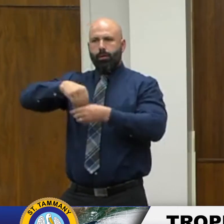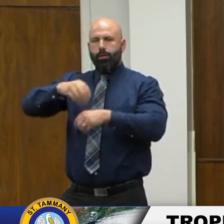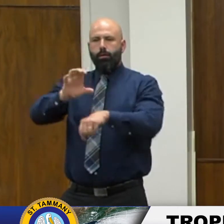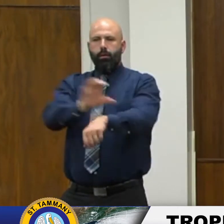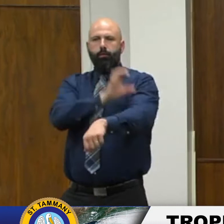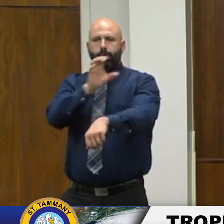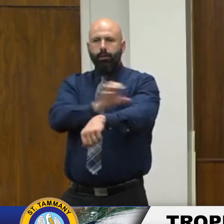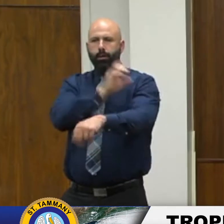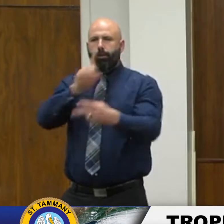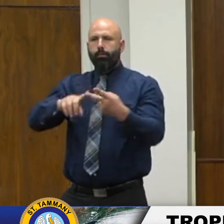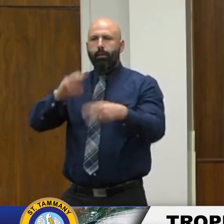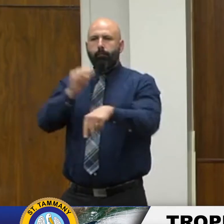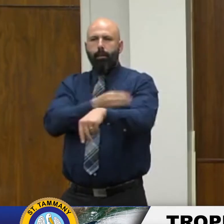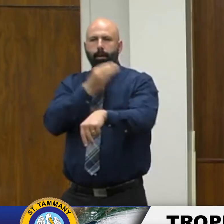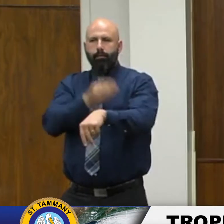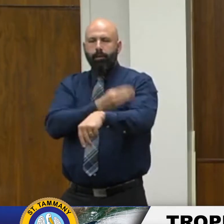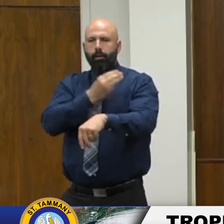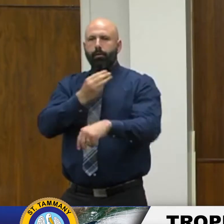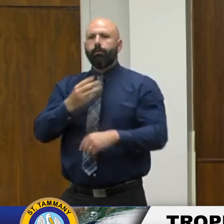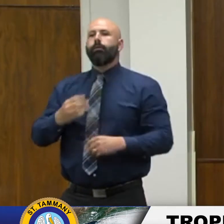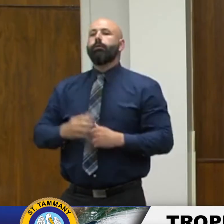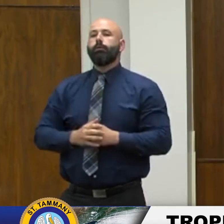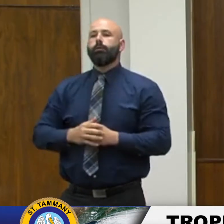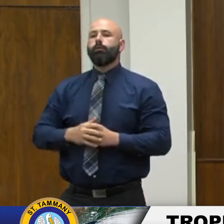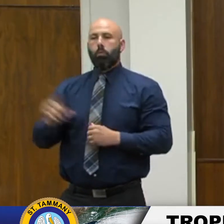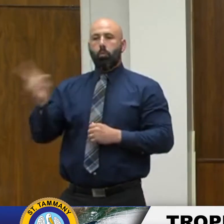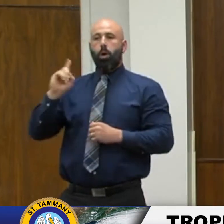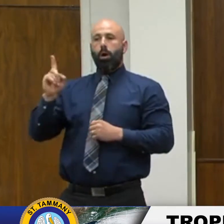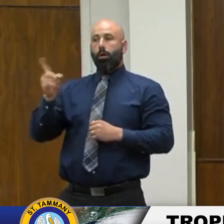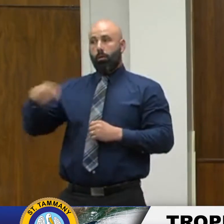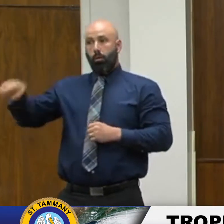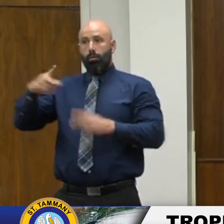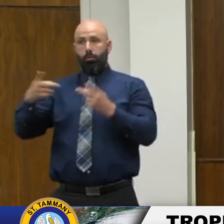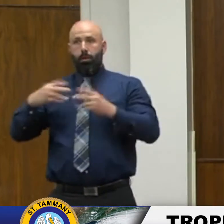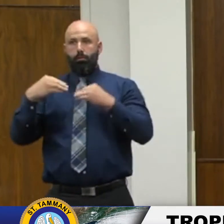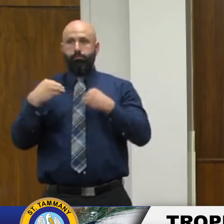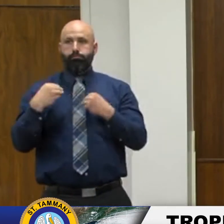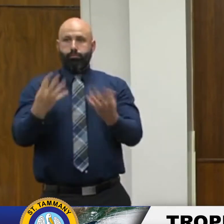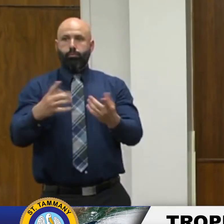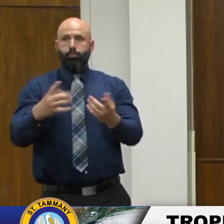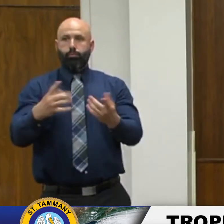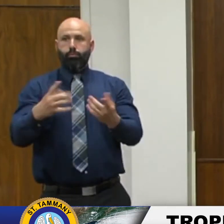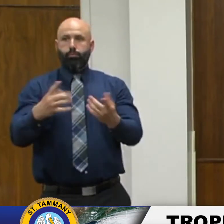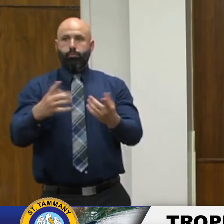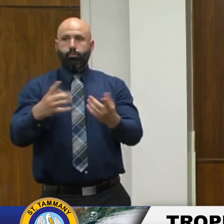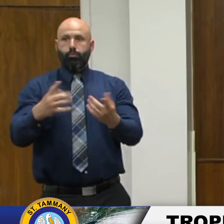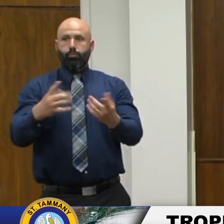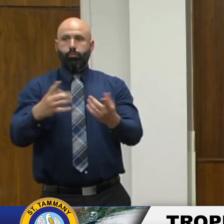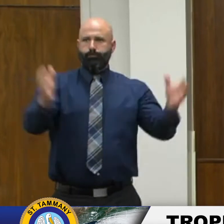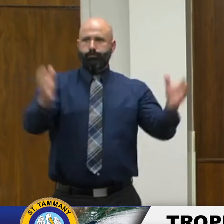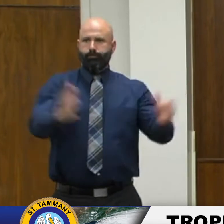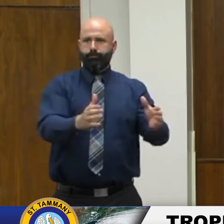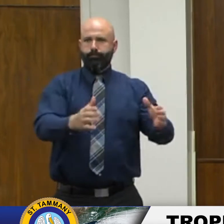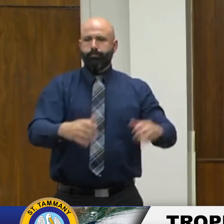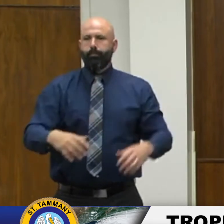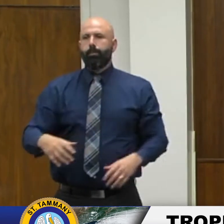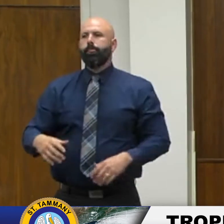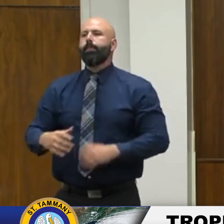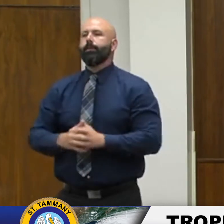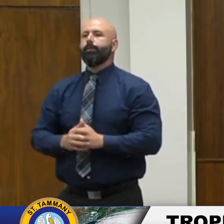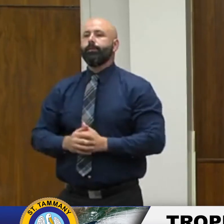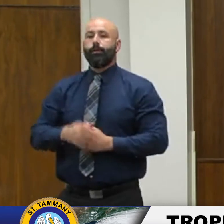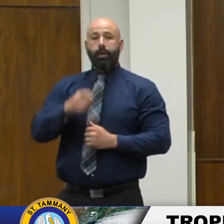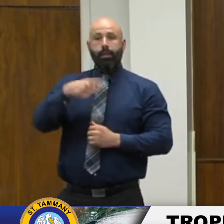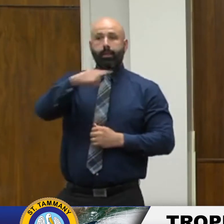sandbags are being provided to our citizens both at a self-serve level and at a